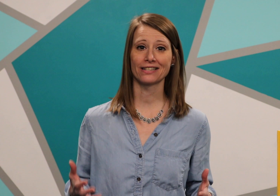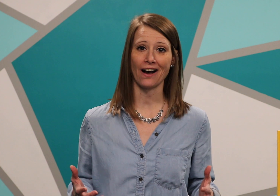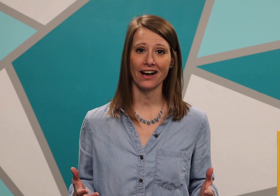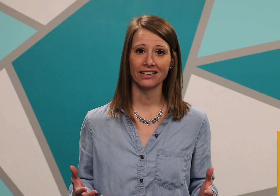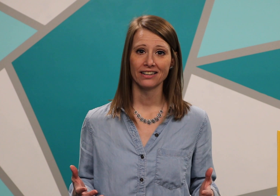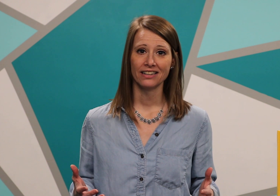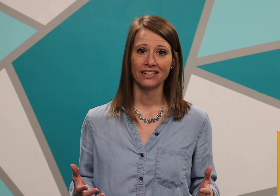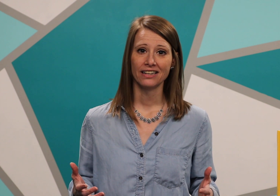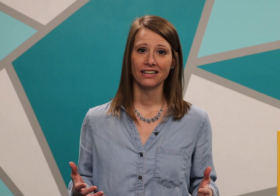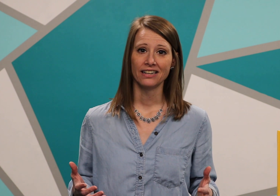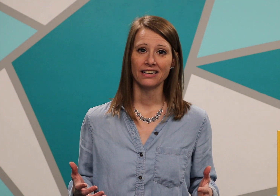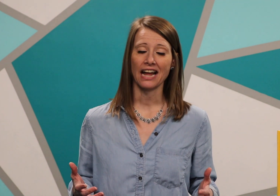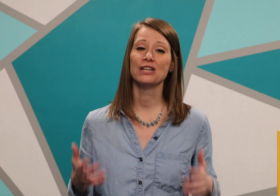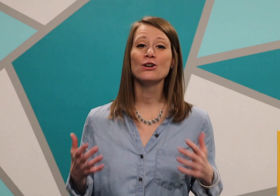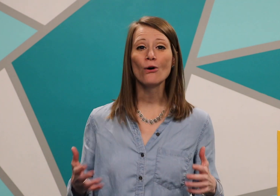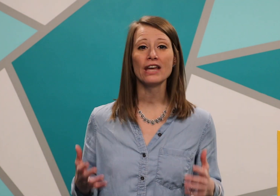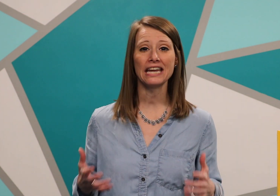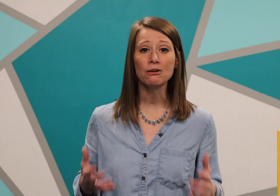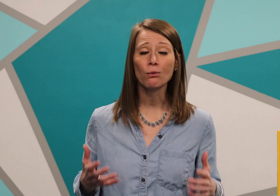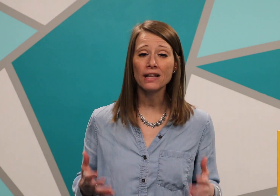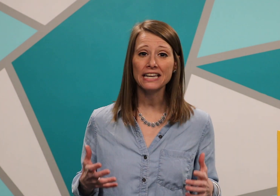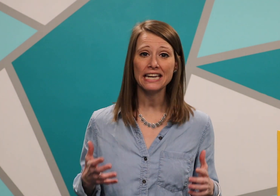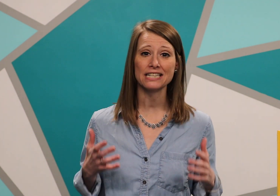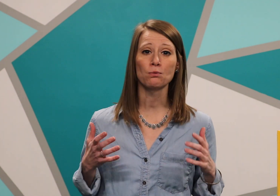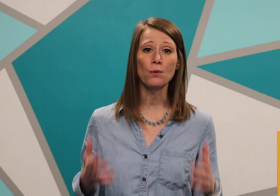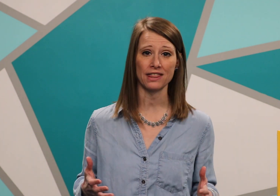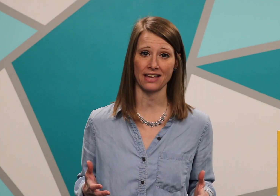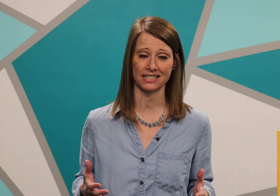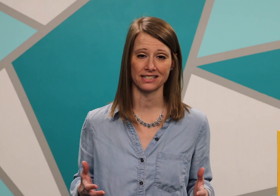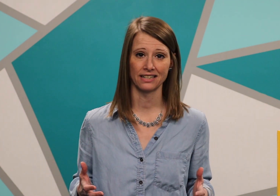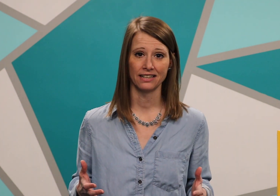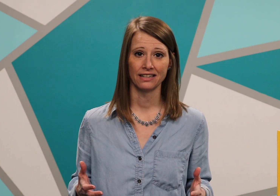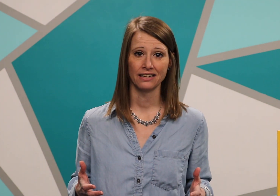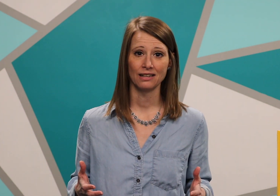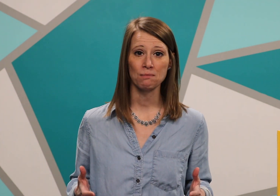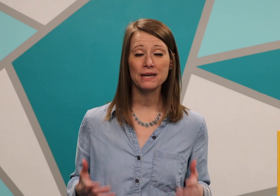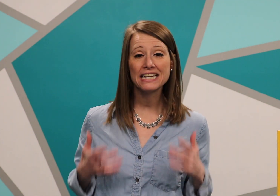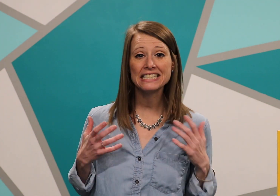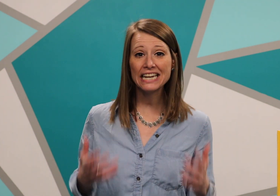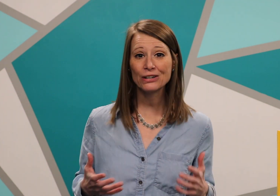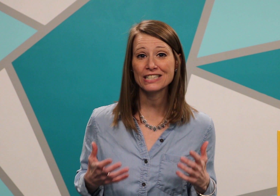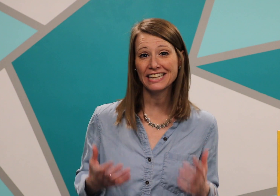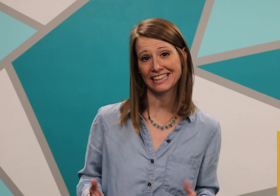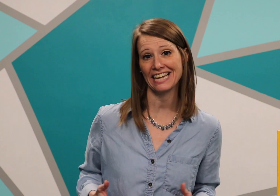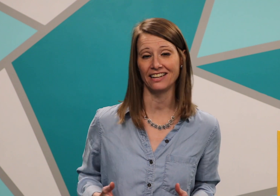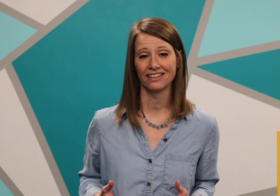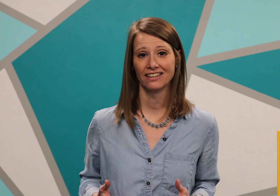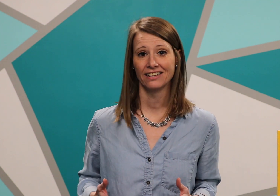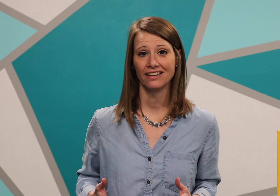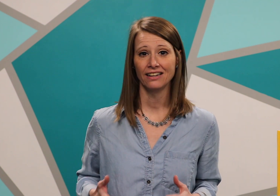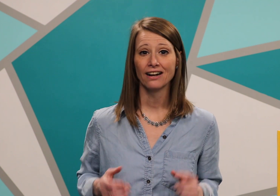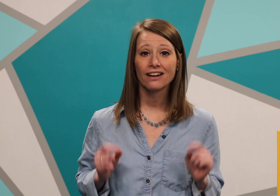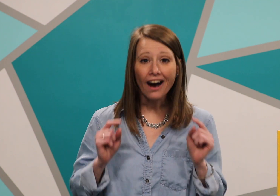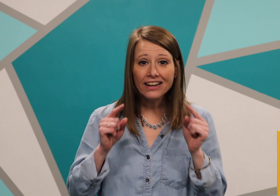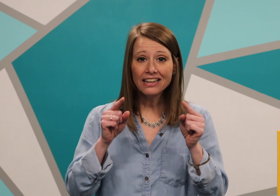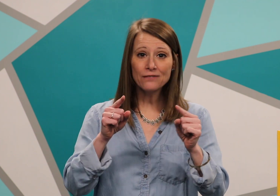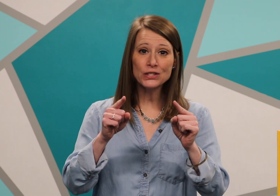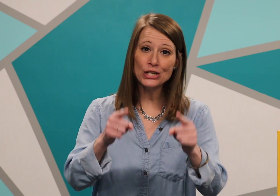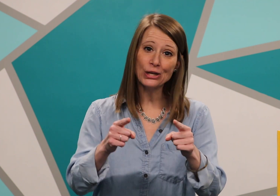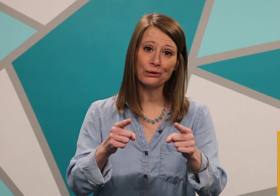God and know that He really is with us. Because here's the thing. God loves you